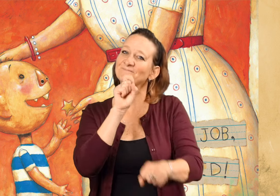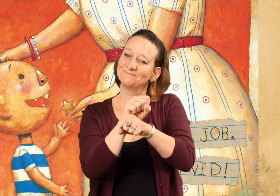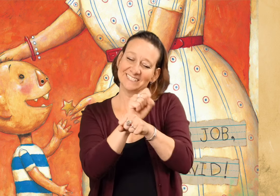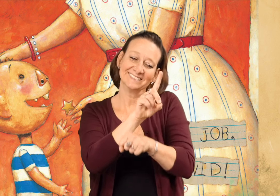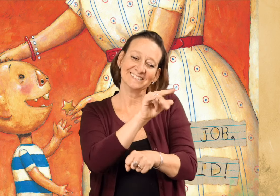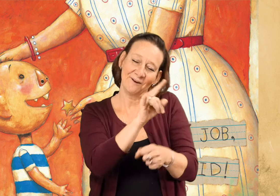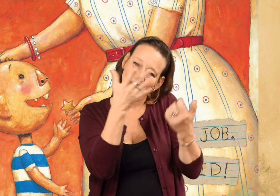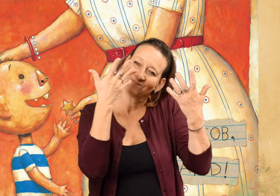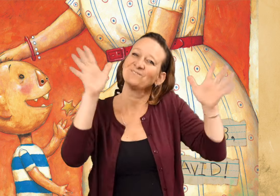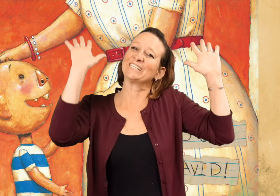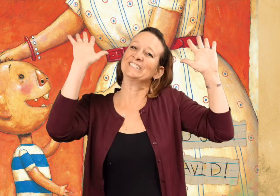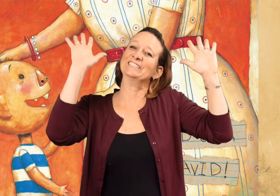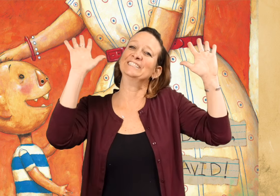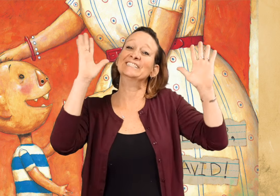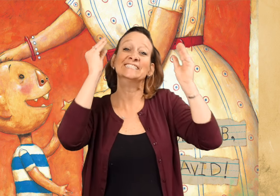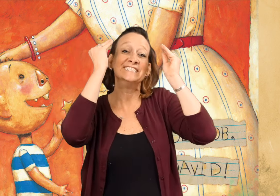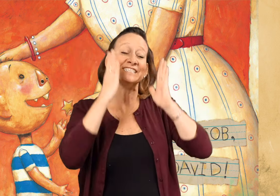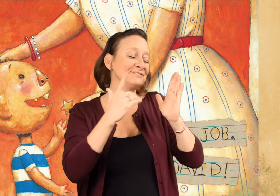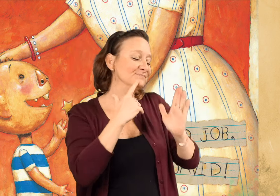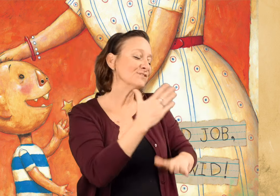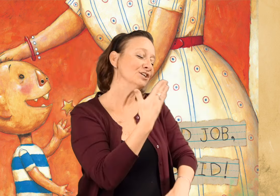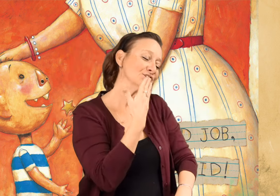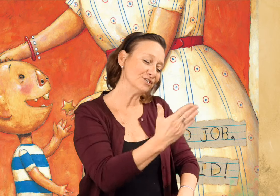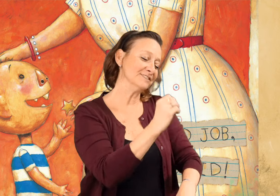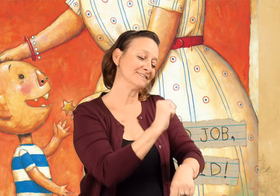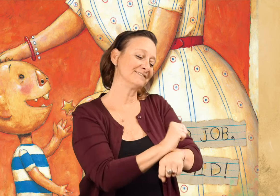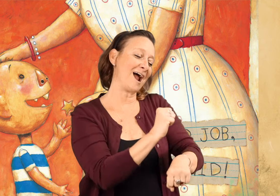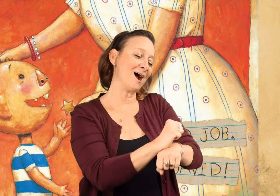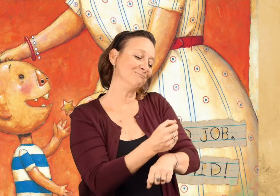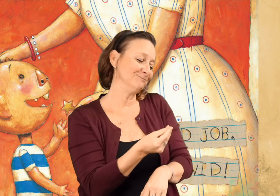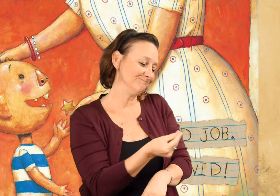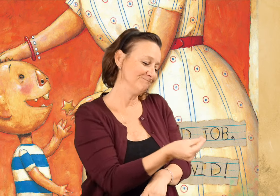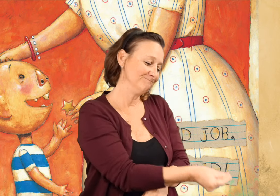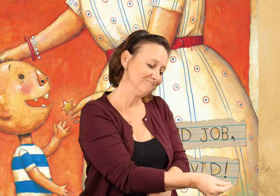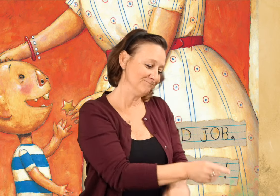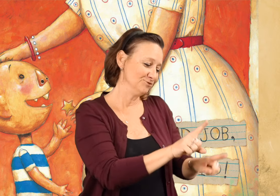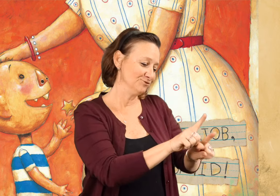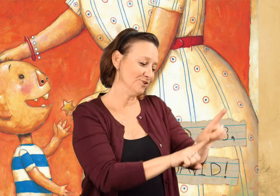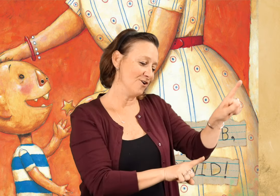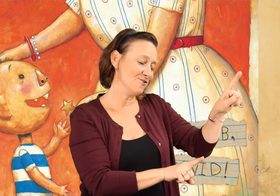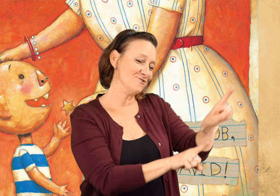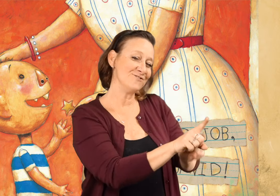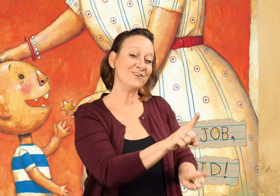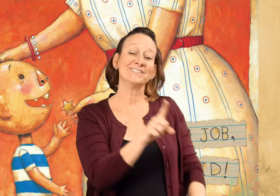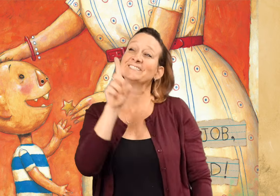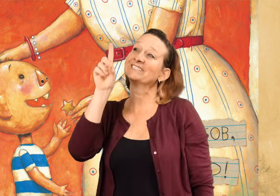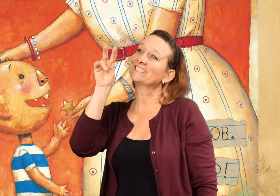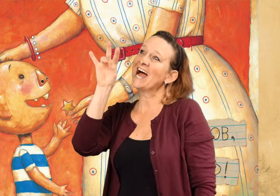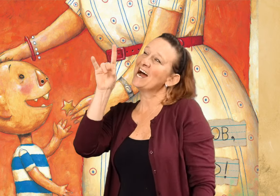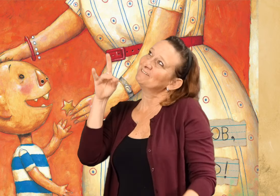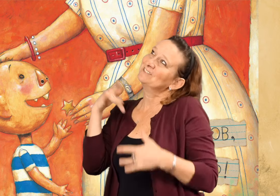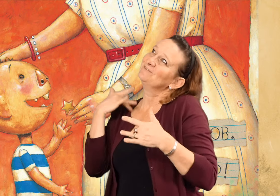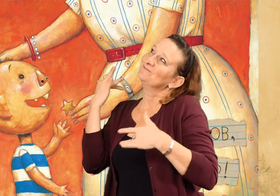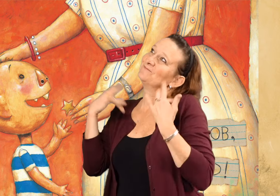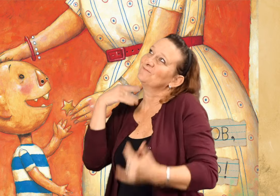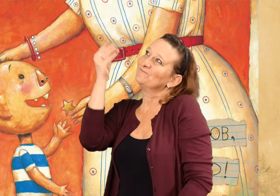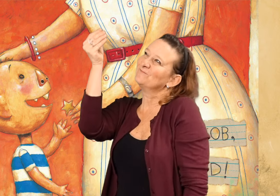Indeed, David is done. Again, the teacher says, Good job, David, and hands him a gold star,